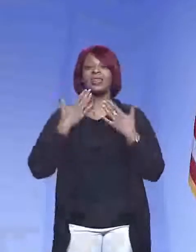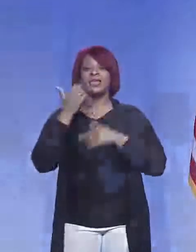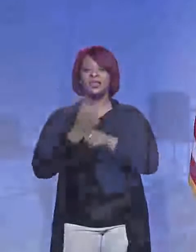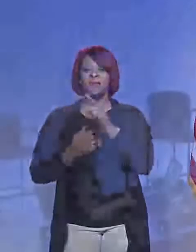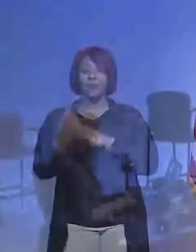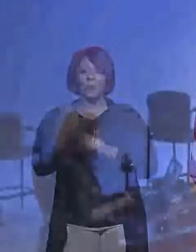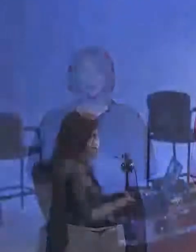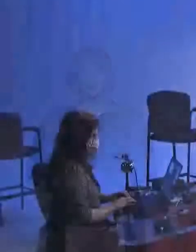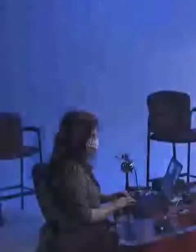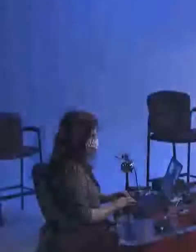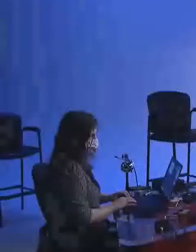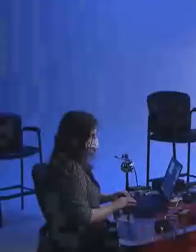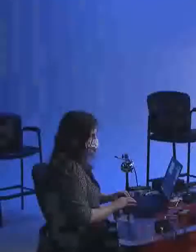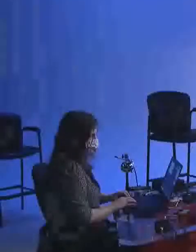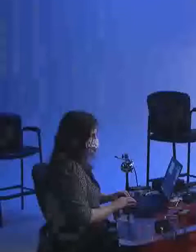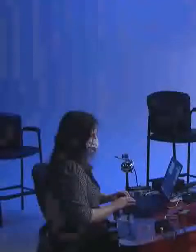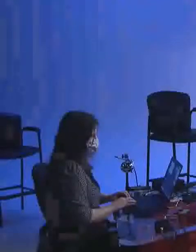everyone.